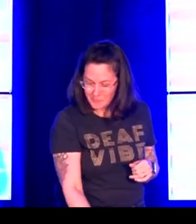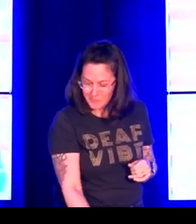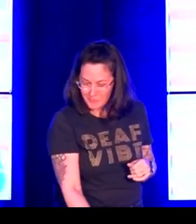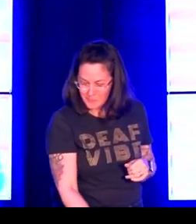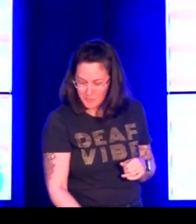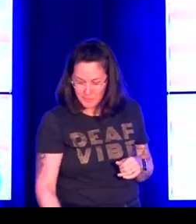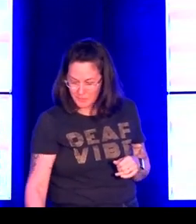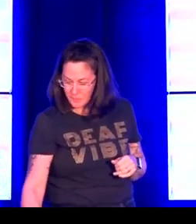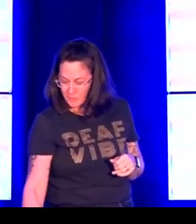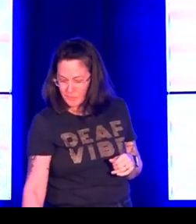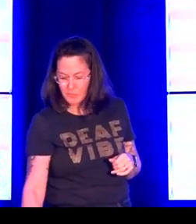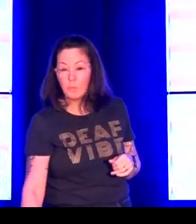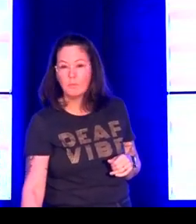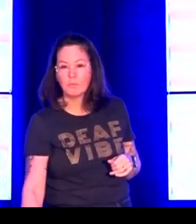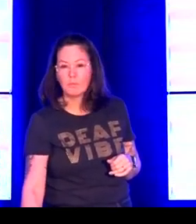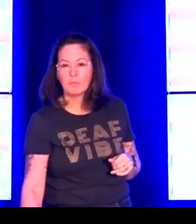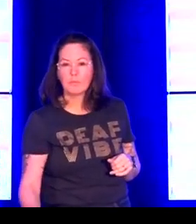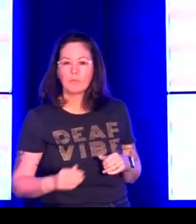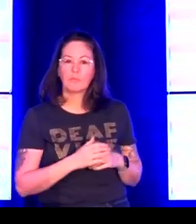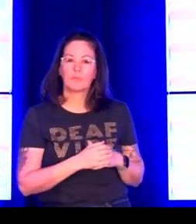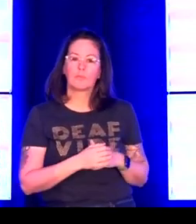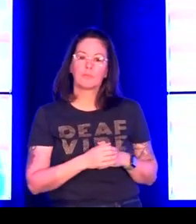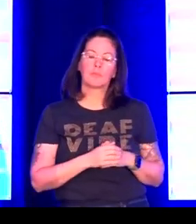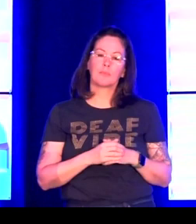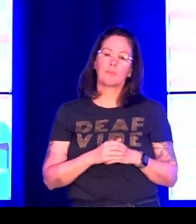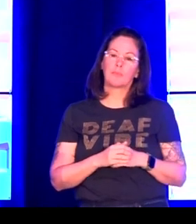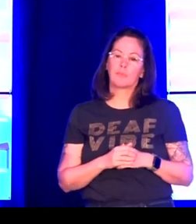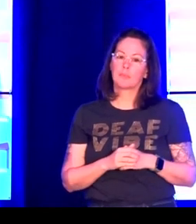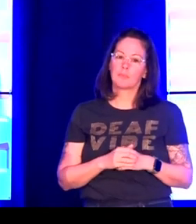own signing knowledge and the signing knowledge and experience of all the team members.